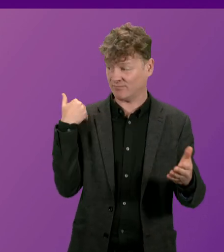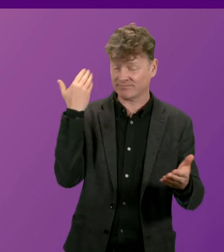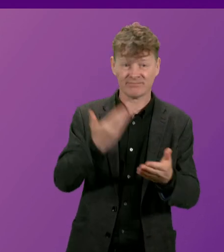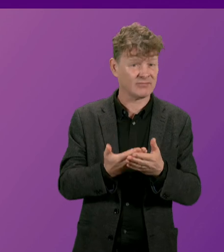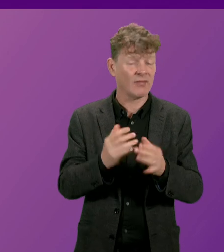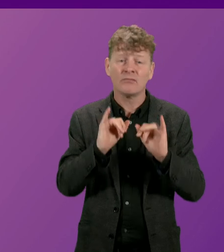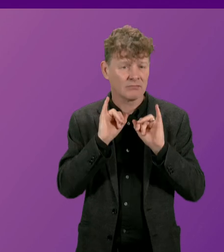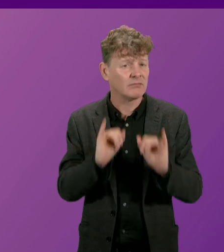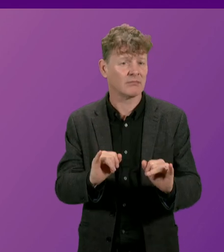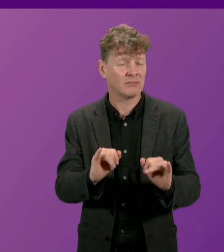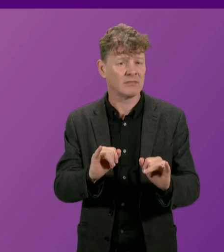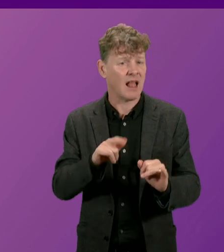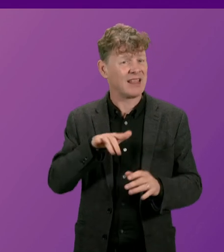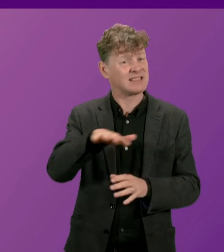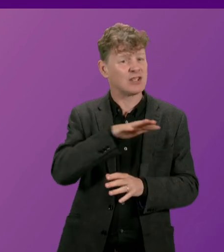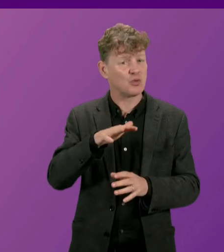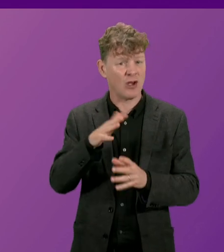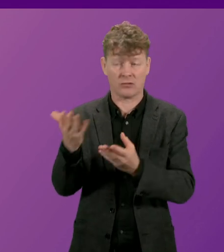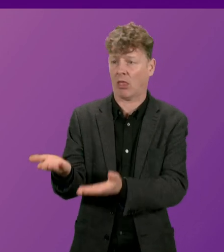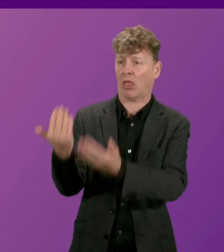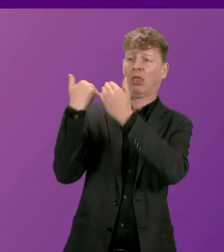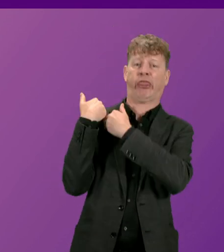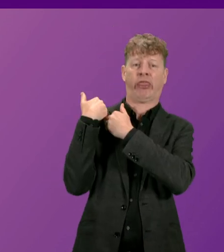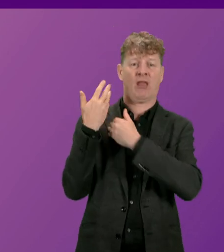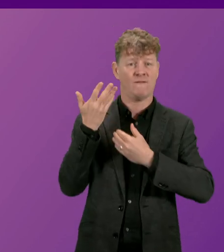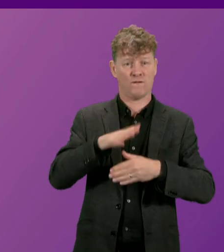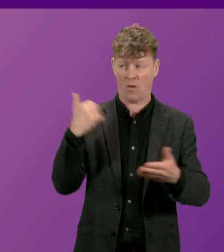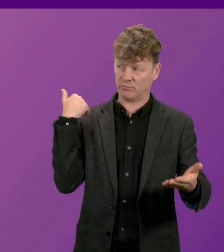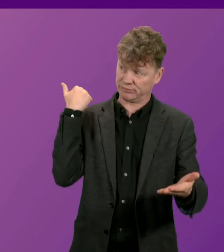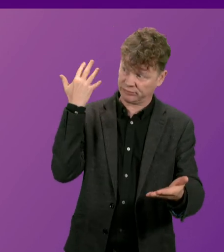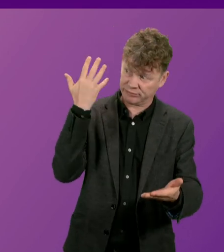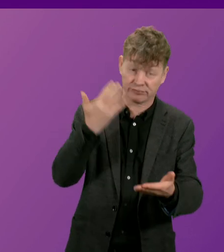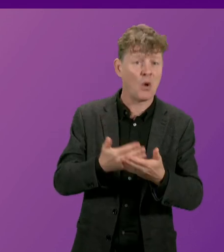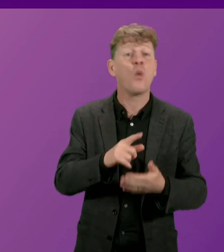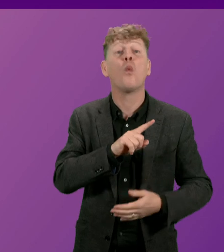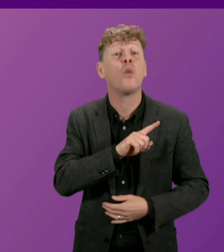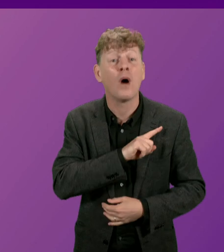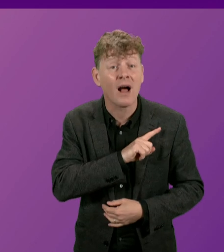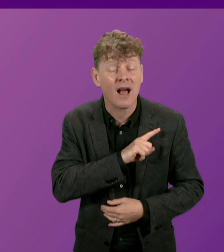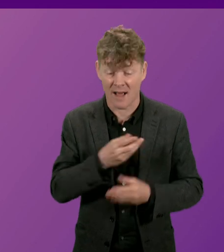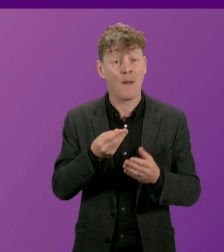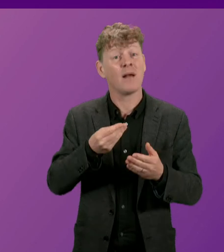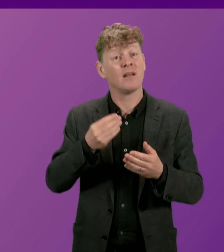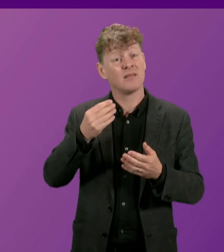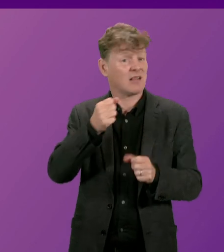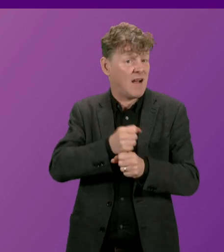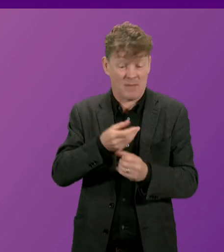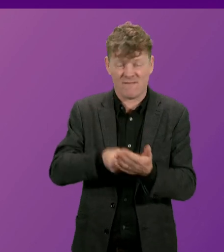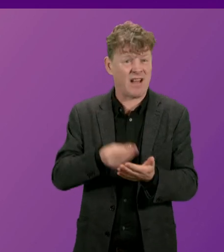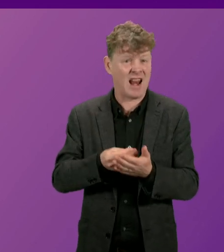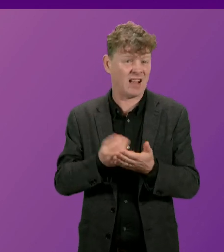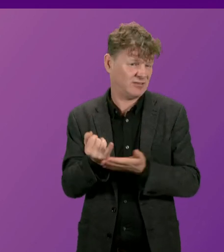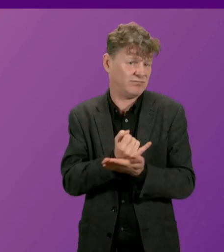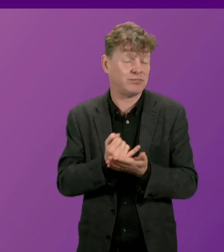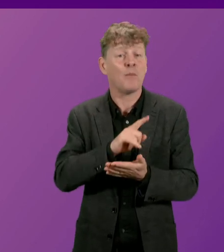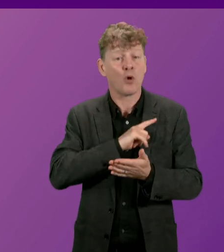unsustainable set of circumstances in the public finances because of the absolutely menacing agenda